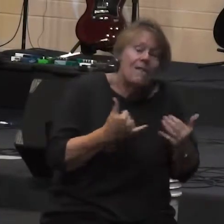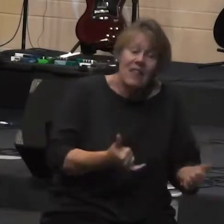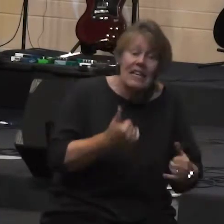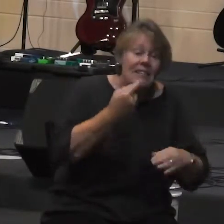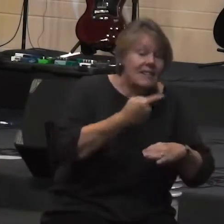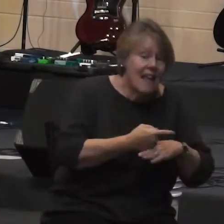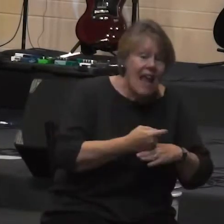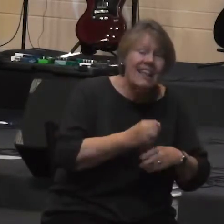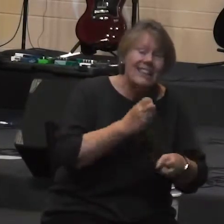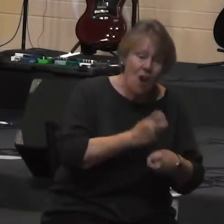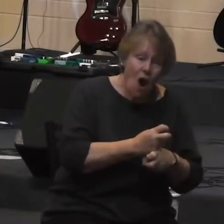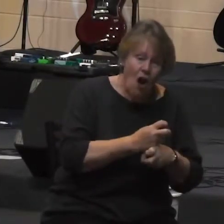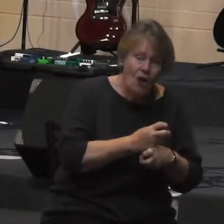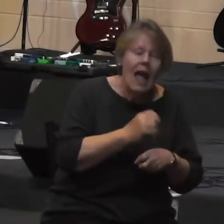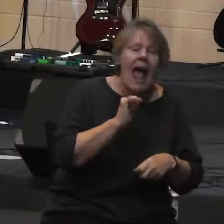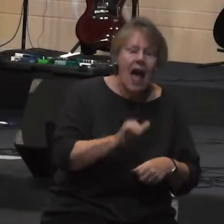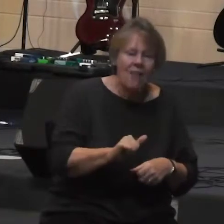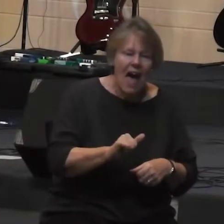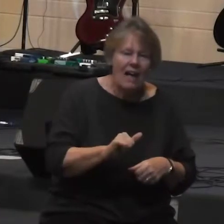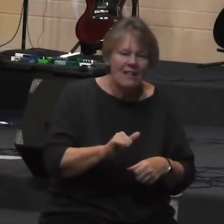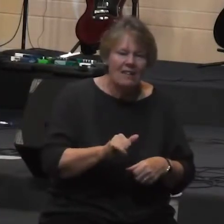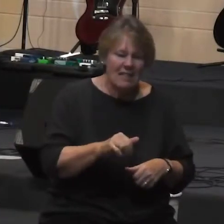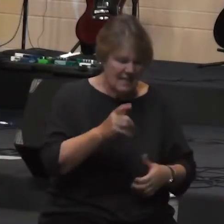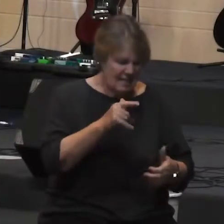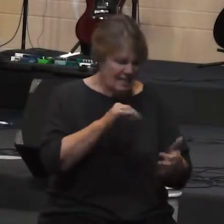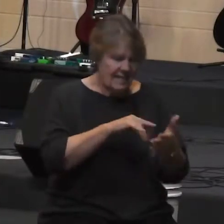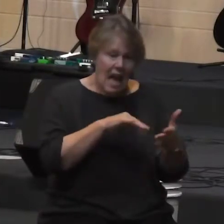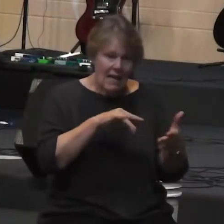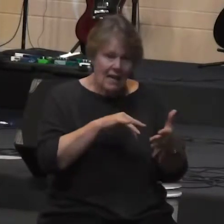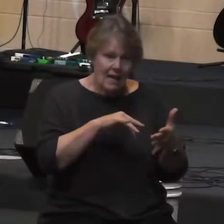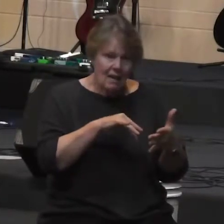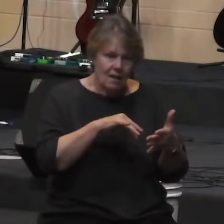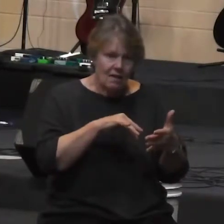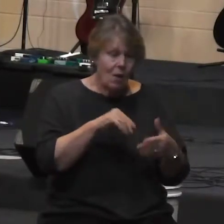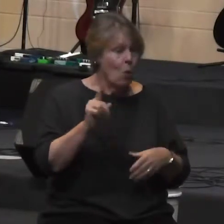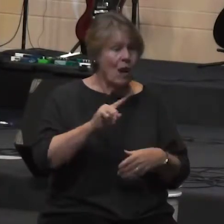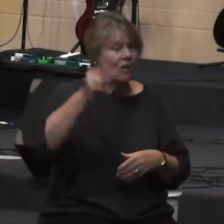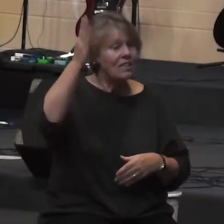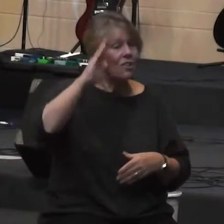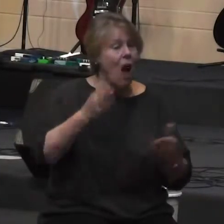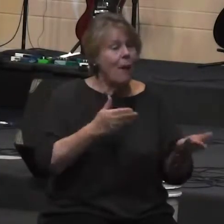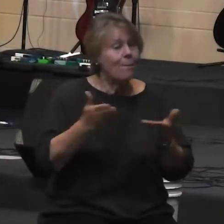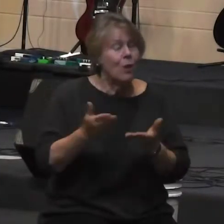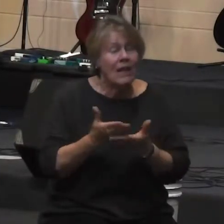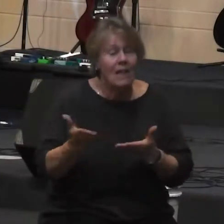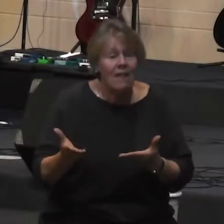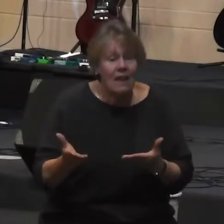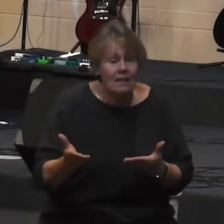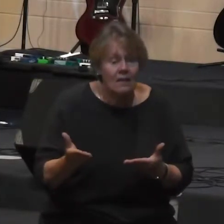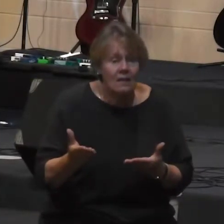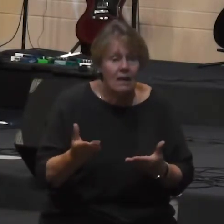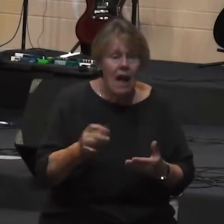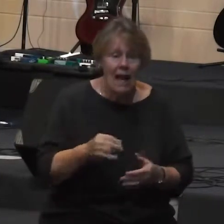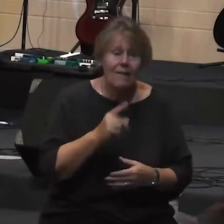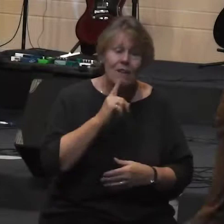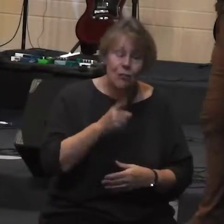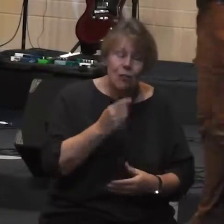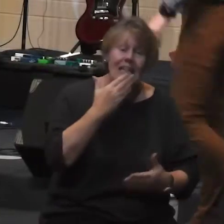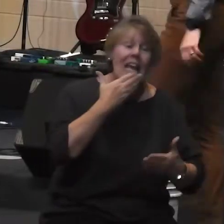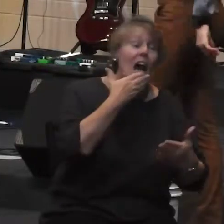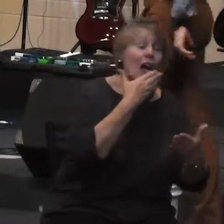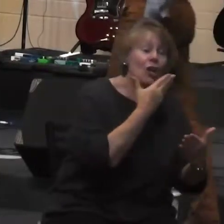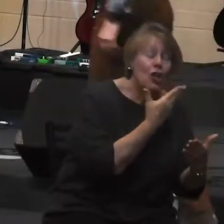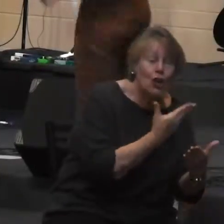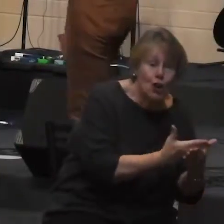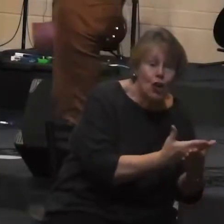and that's what eschatology is it's the study of where's God bringing these things and if it's really a good destination then that vision of the future can